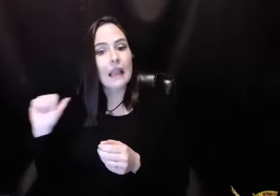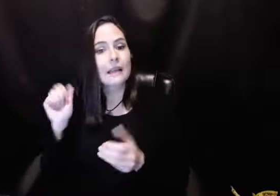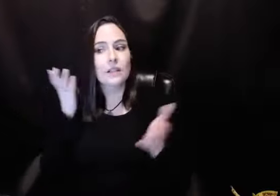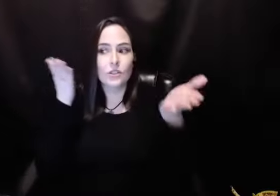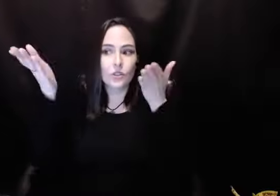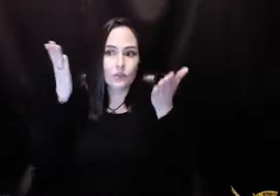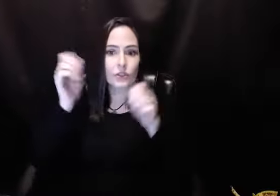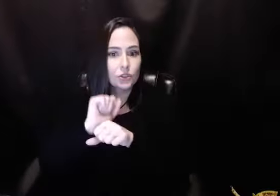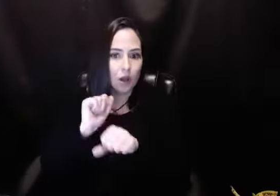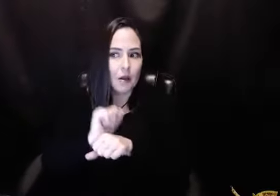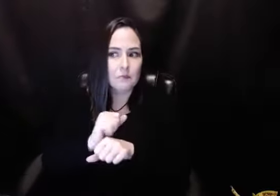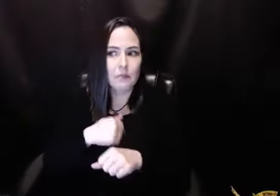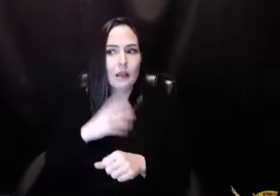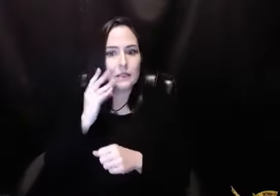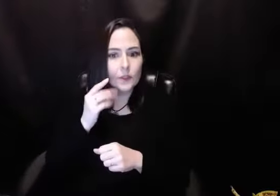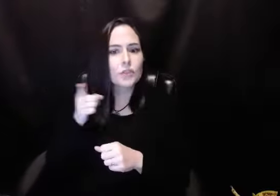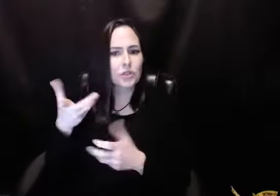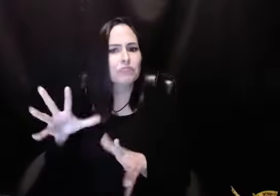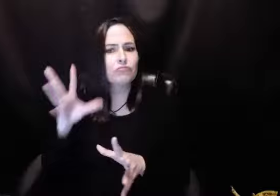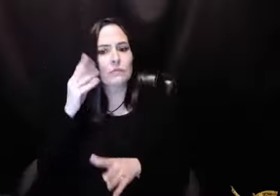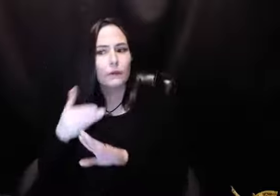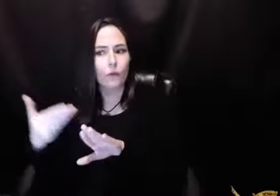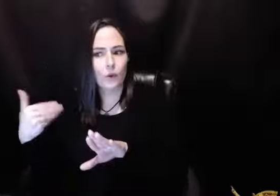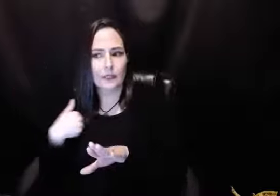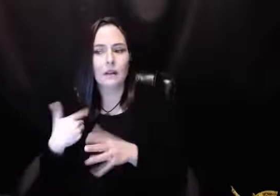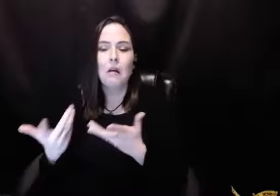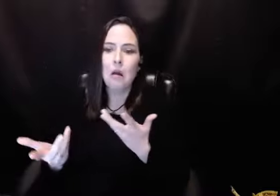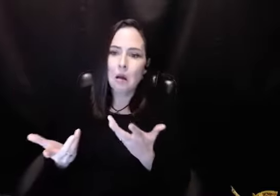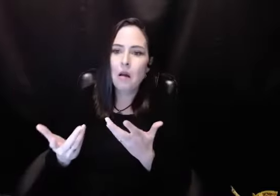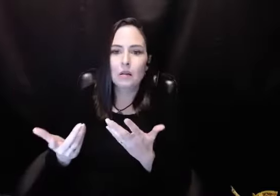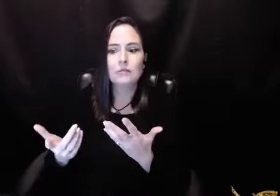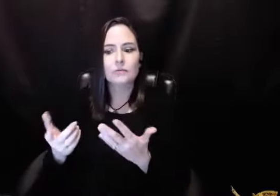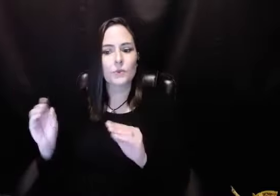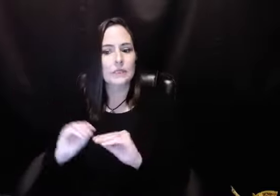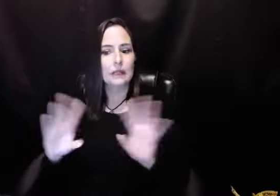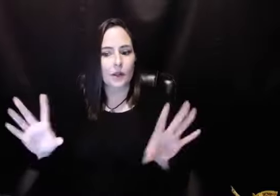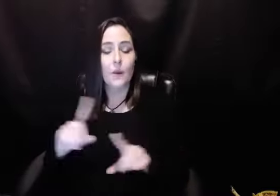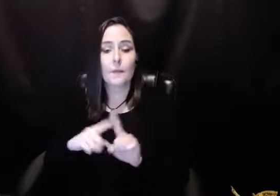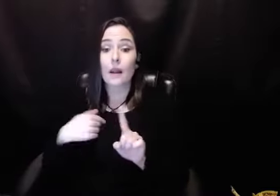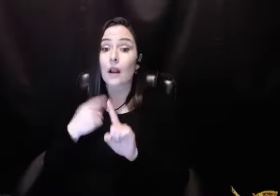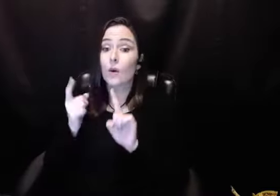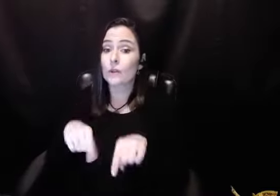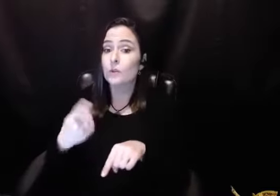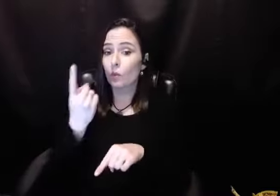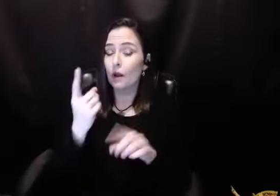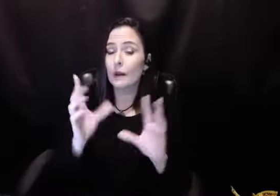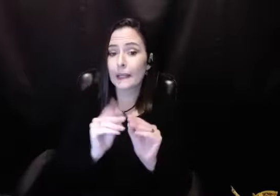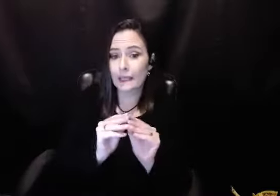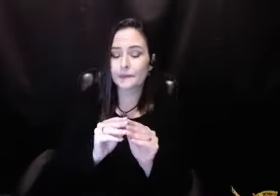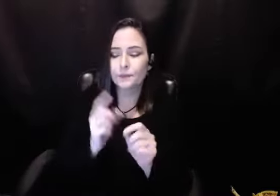And any kind of service job that I found myself having, she had had. So she was really able to help me really clearly with all of that